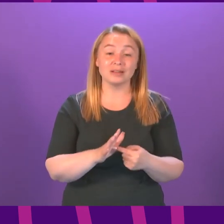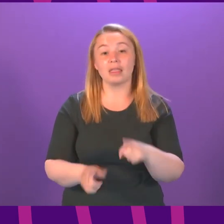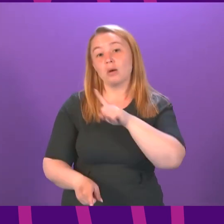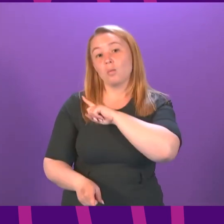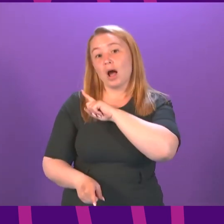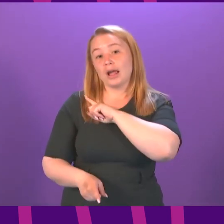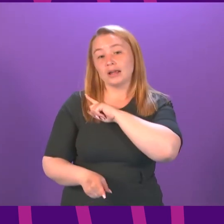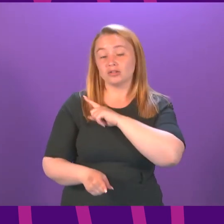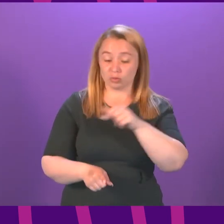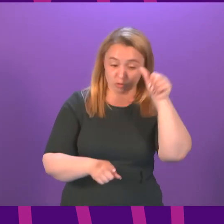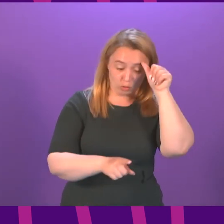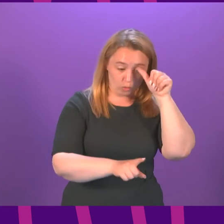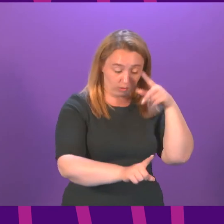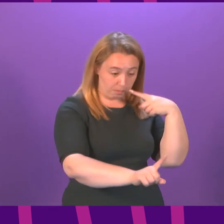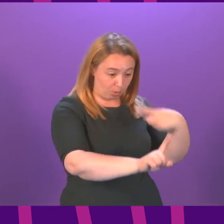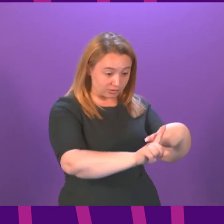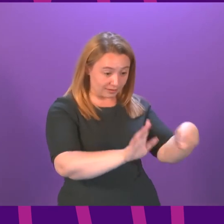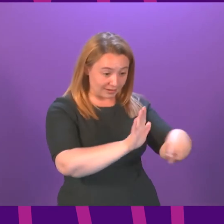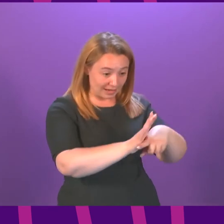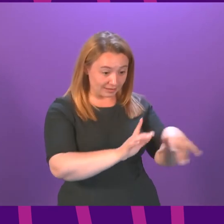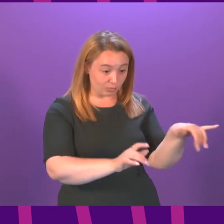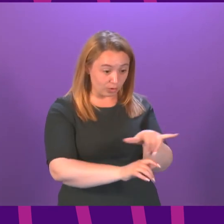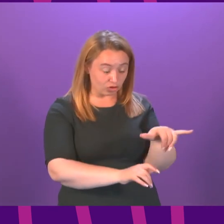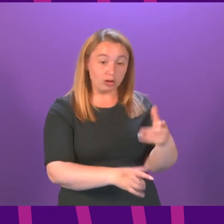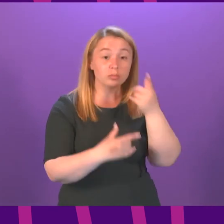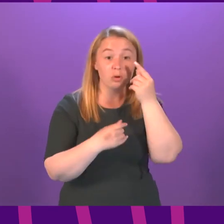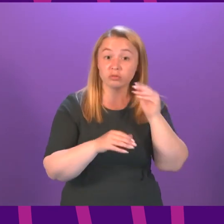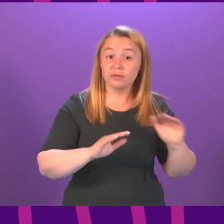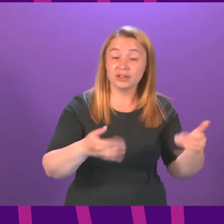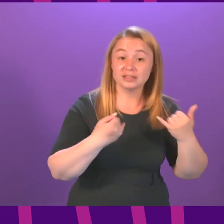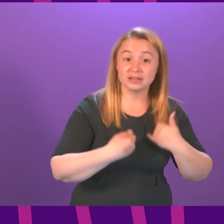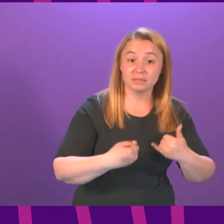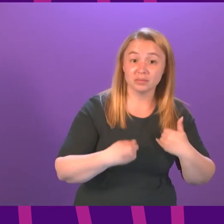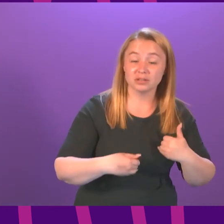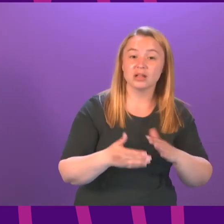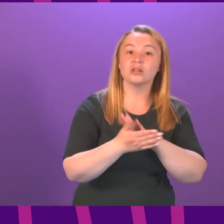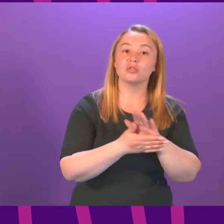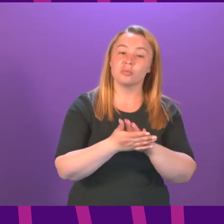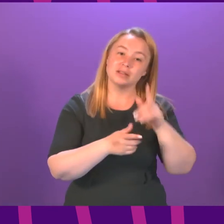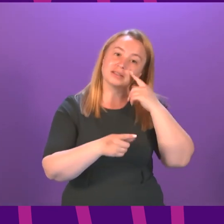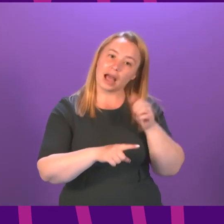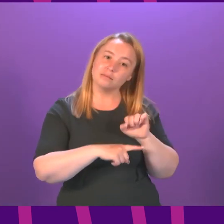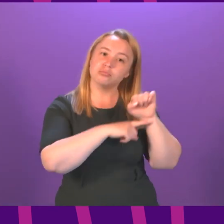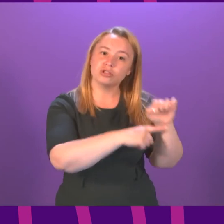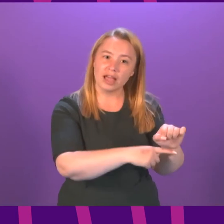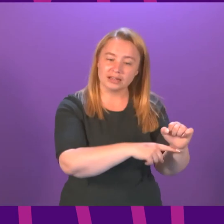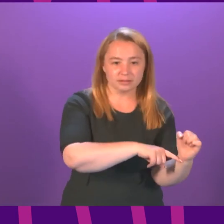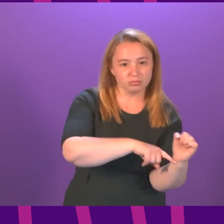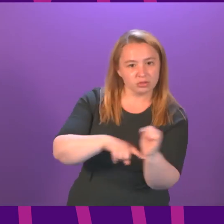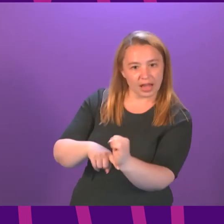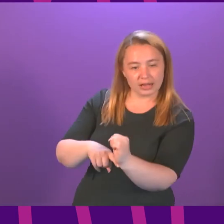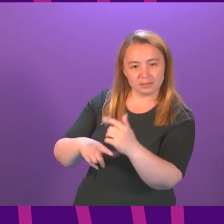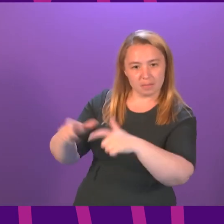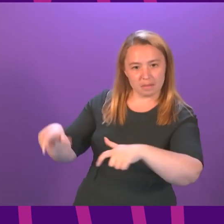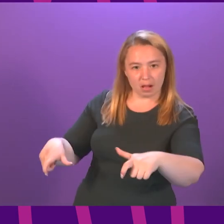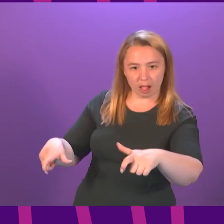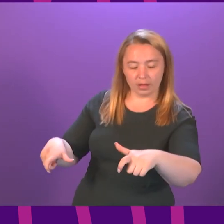determine whether somebody might have the virus even if they are shown no symptoms and then all of the other protections can flow in behind that so like many